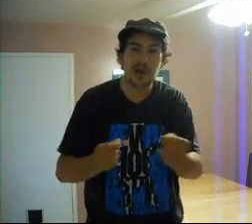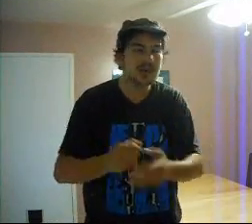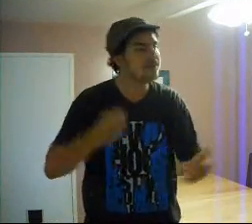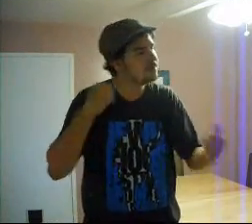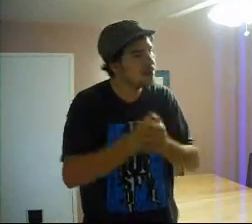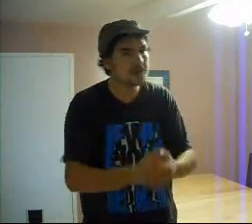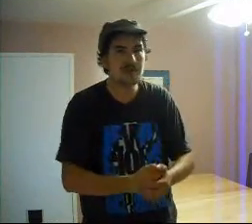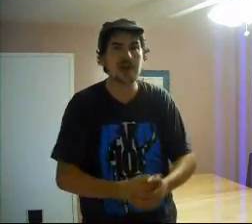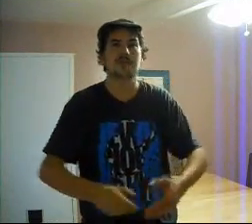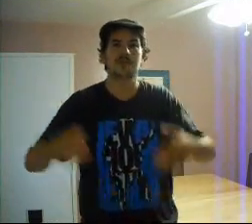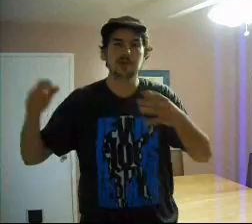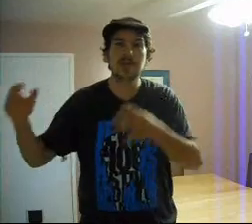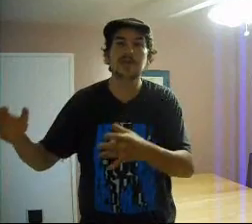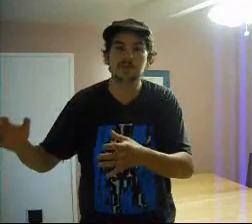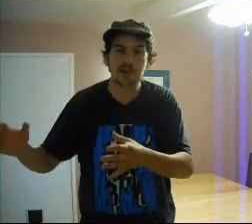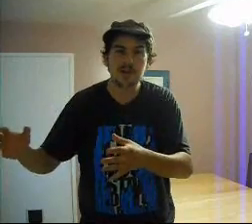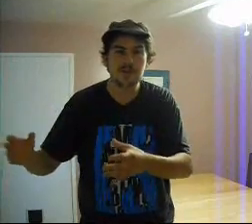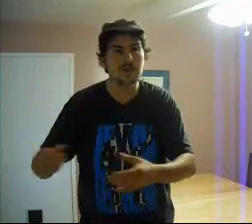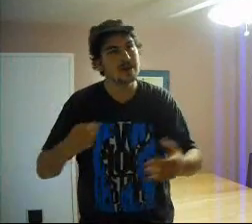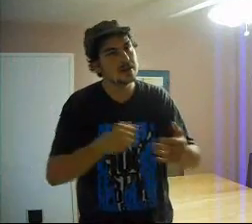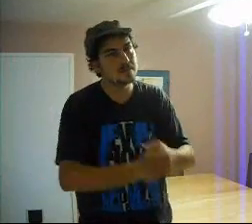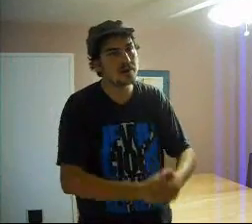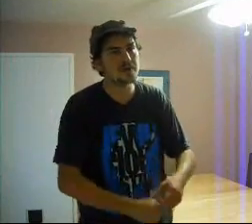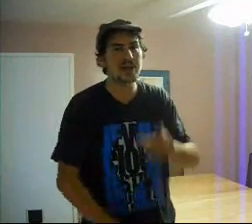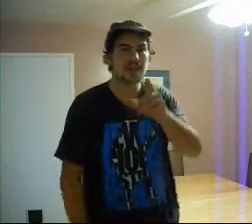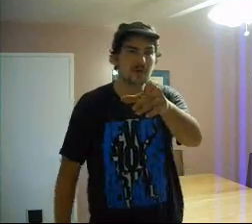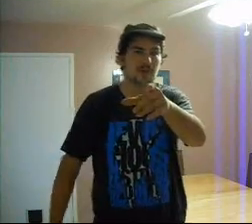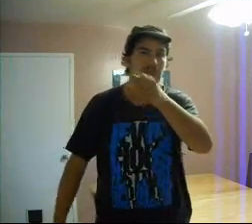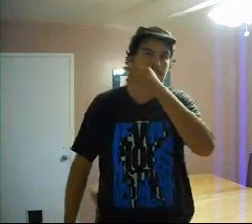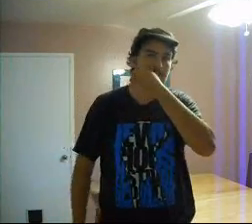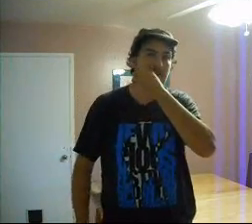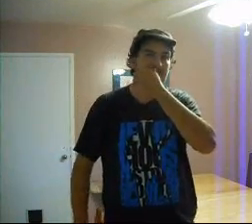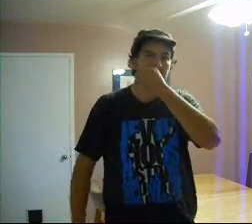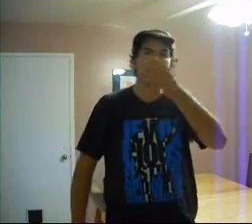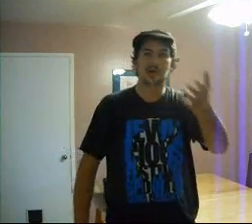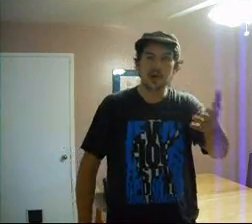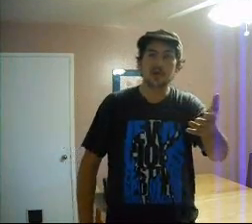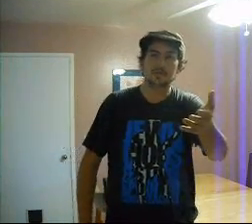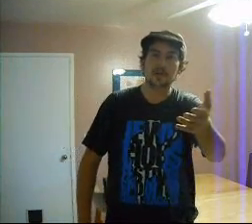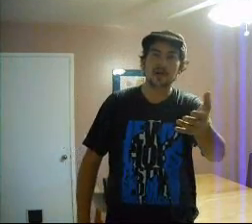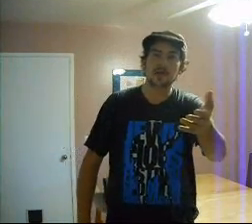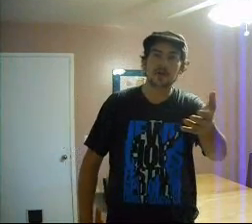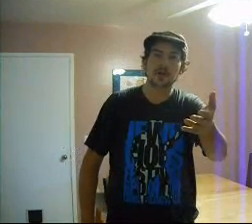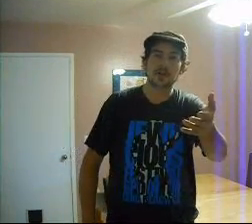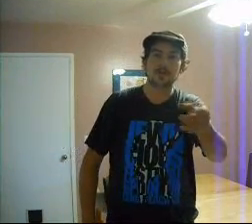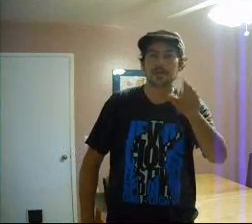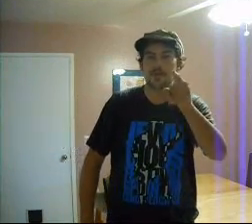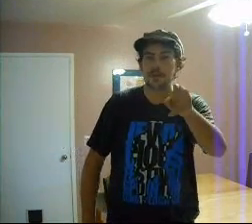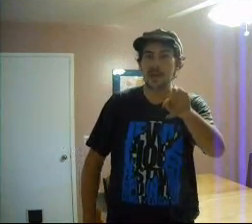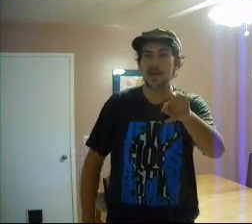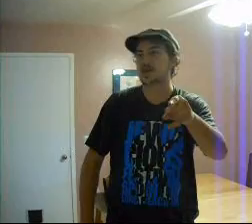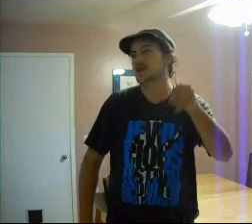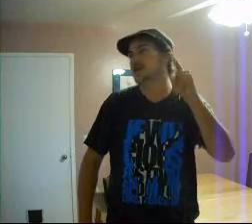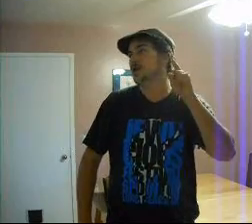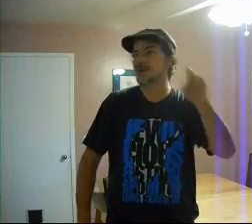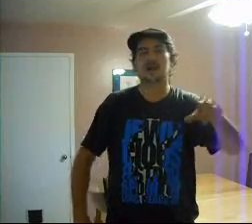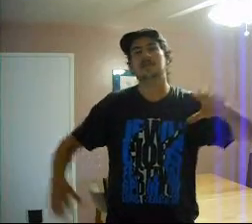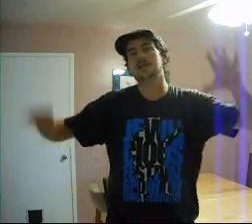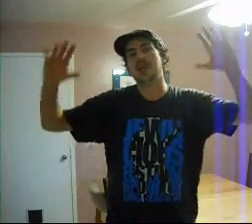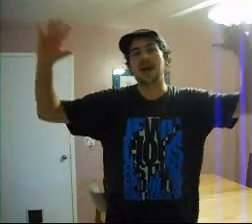Prayer is great. Or if I'm really praiseful. Prayer is great. Like most people. When they're hurting. Prayer is all good. But for me. When I'm in this happy mood.